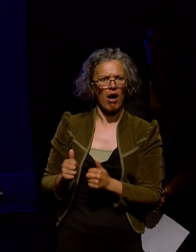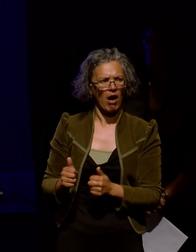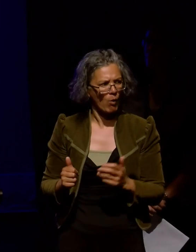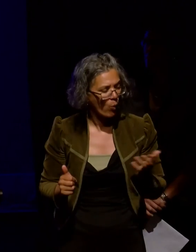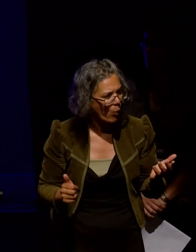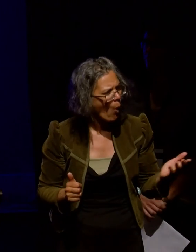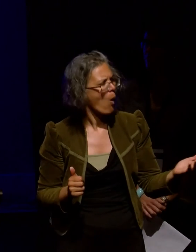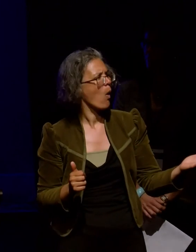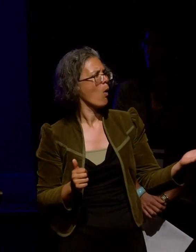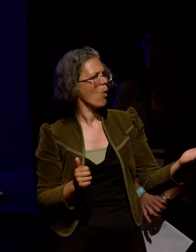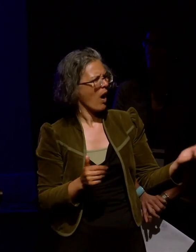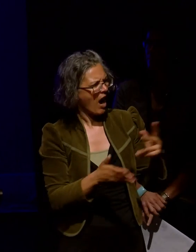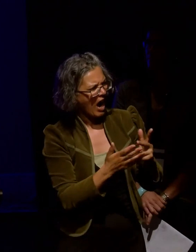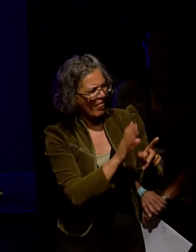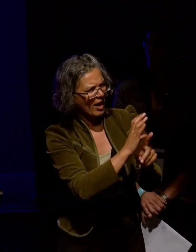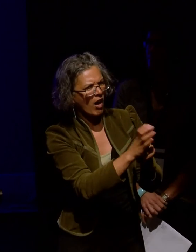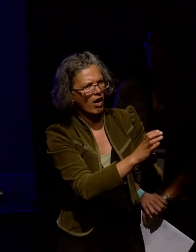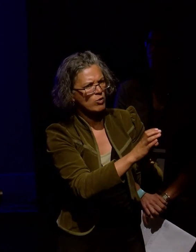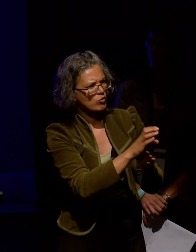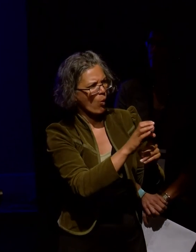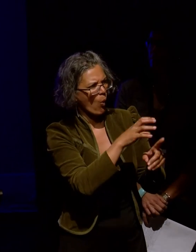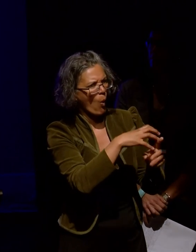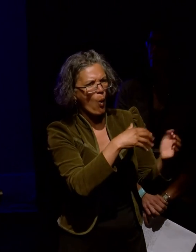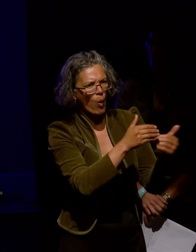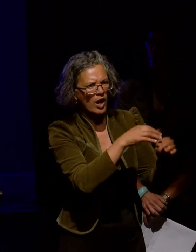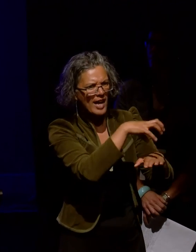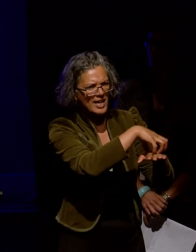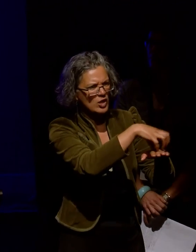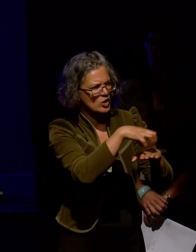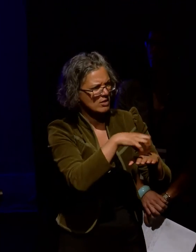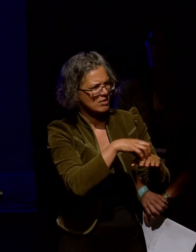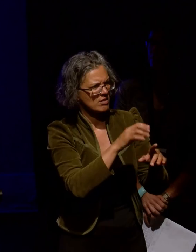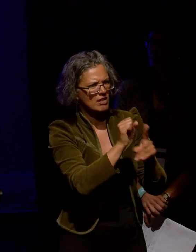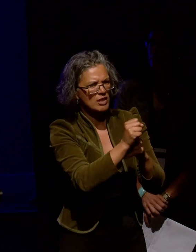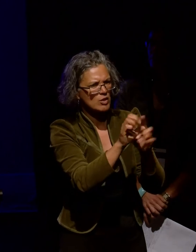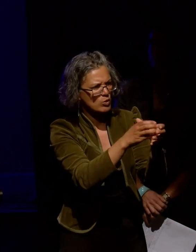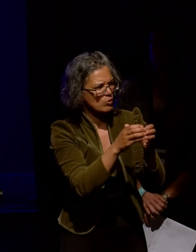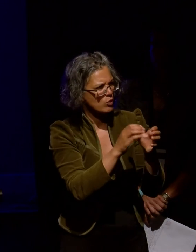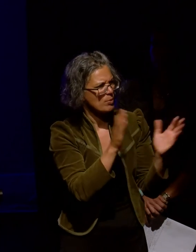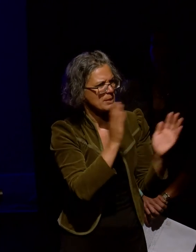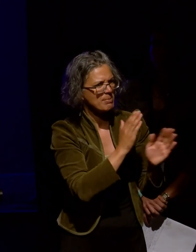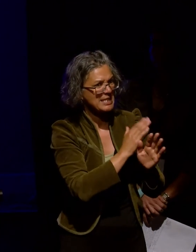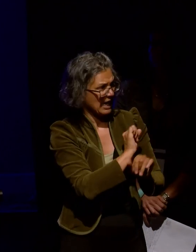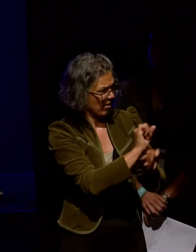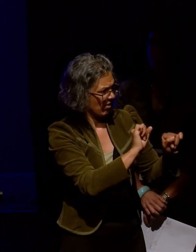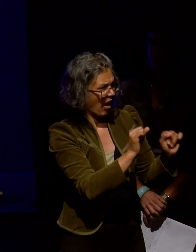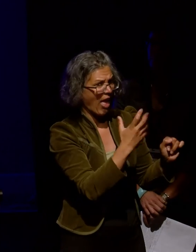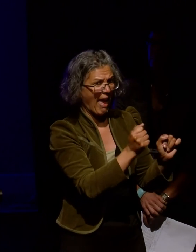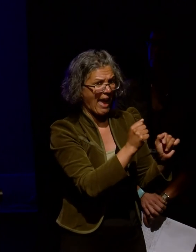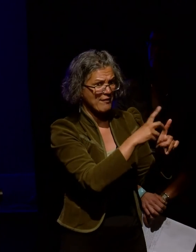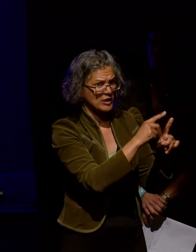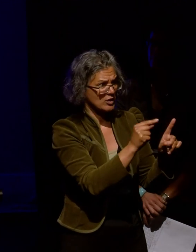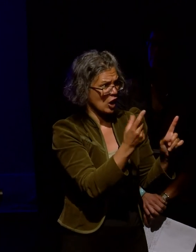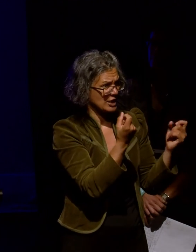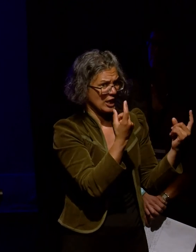cultural organizations, social groups, with collections and digitization issues may be